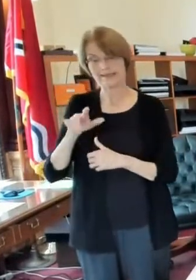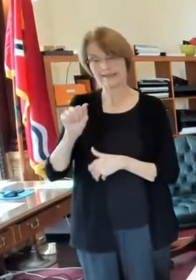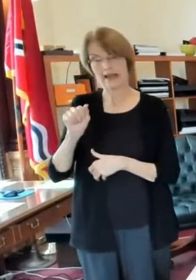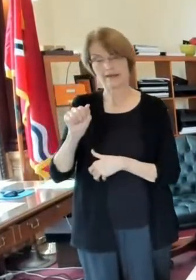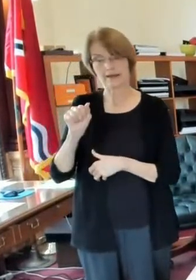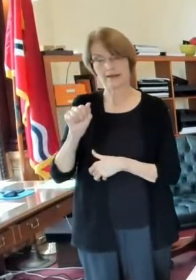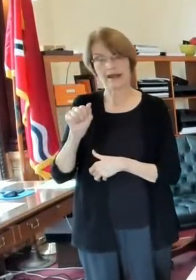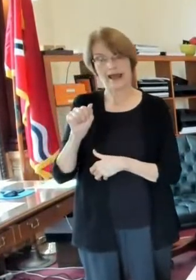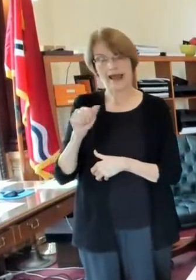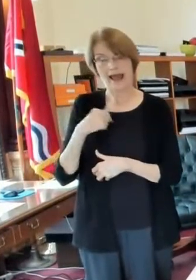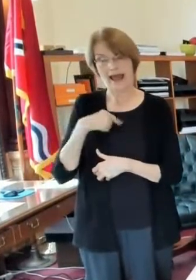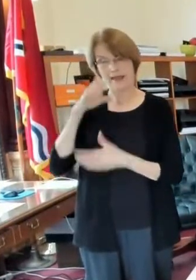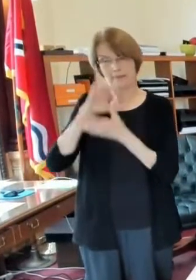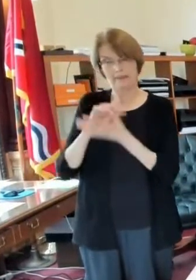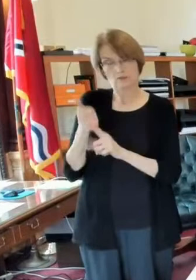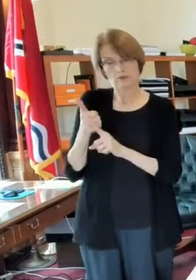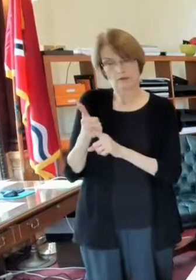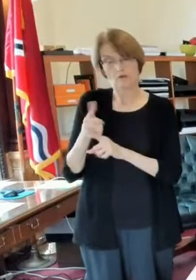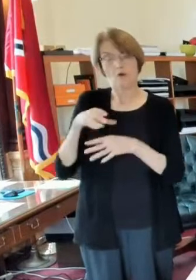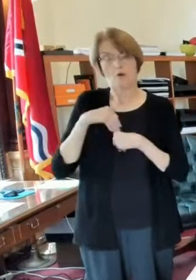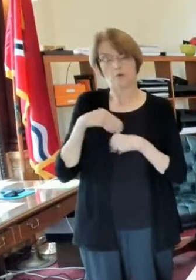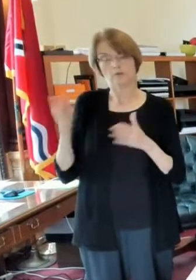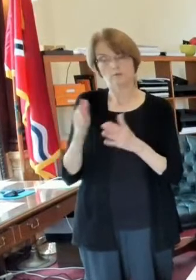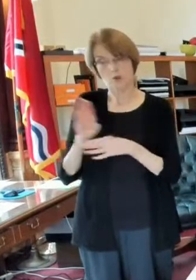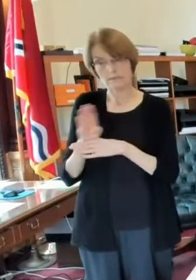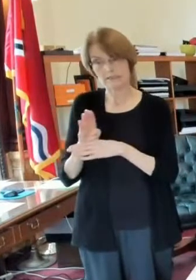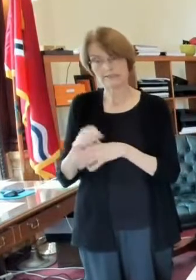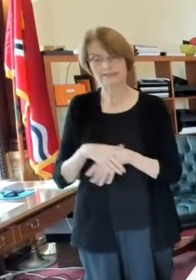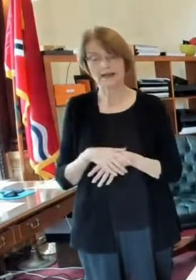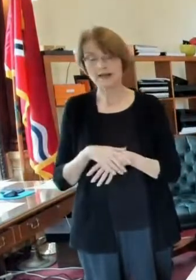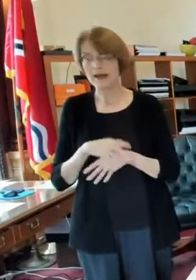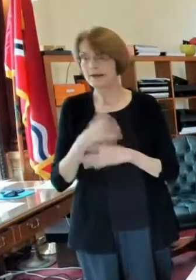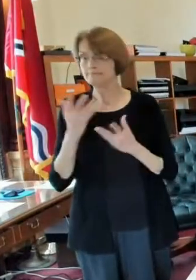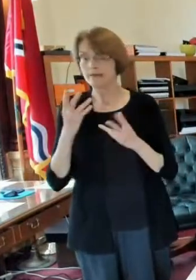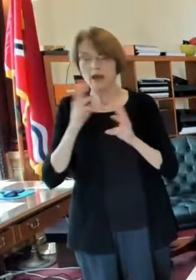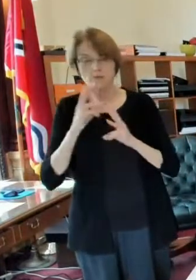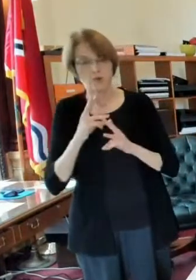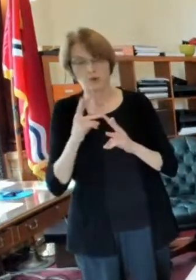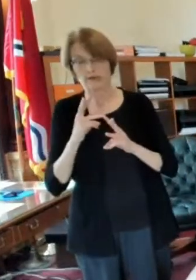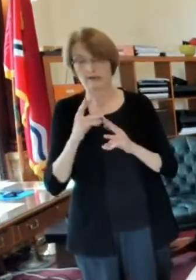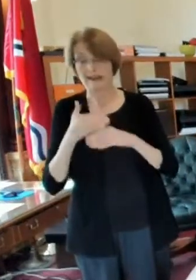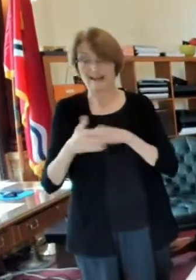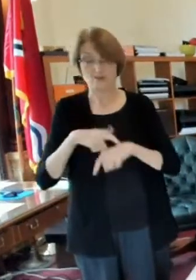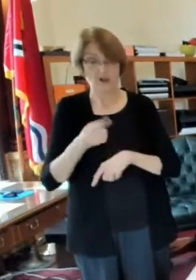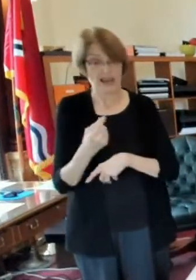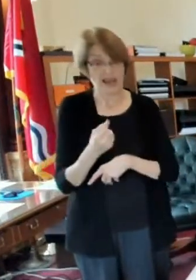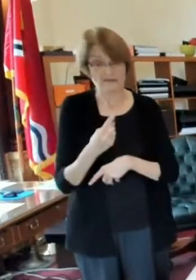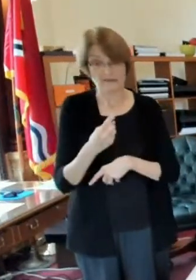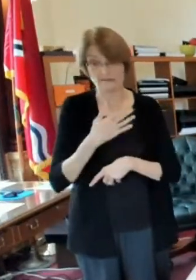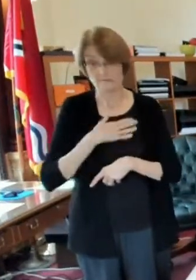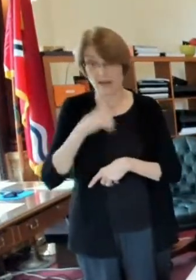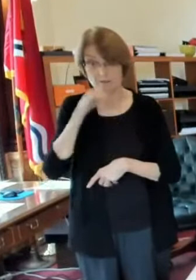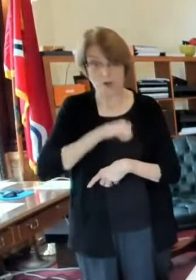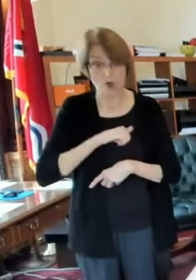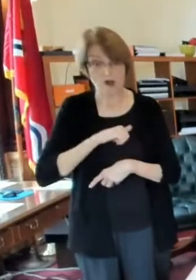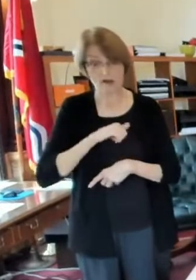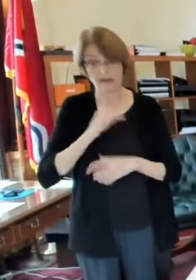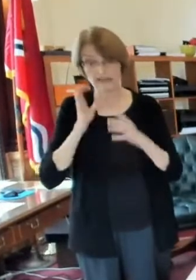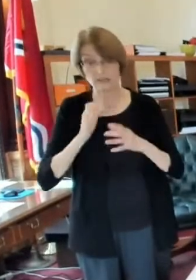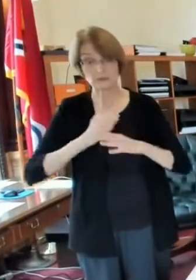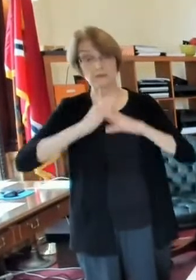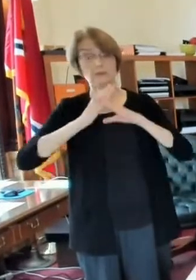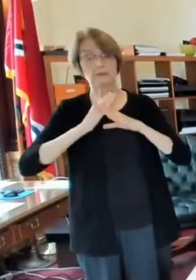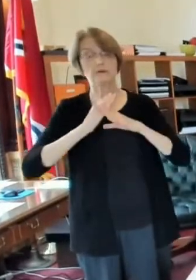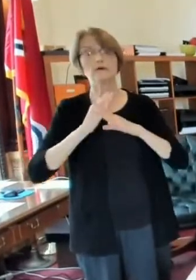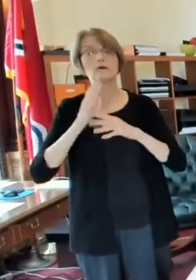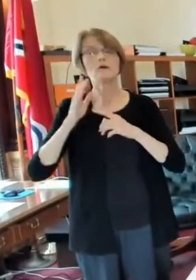business owner uh is worried about the customers they're losing uh after 11 pm at their bar when might the city uh